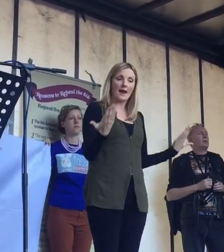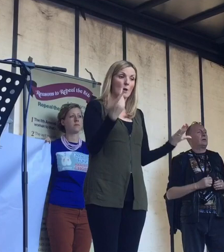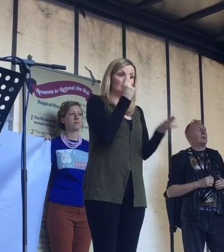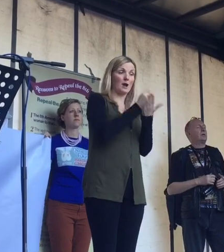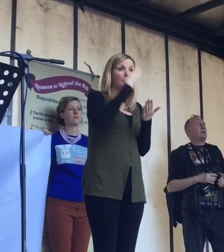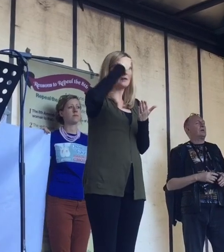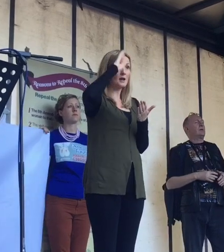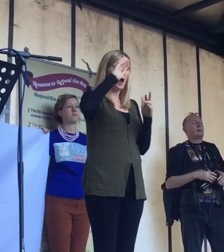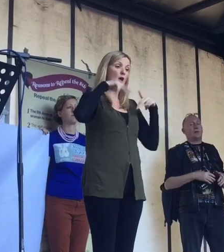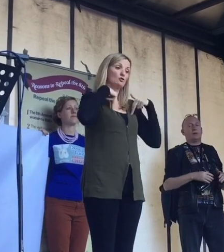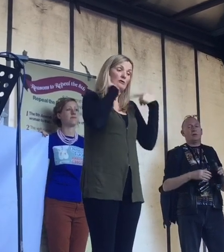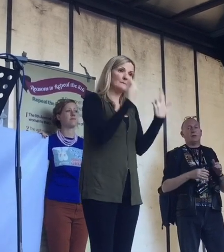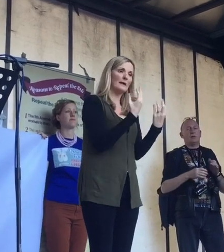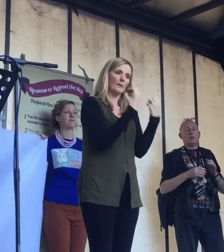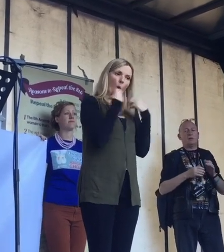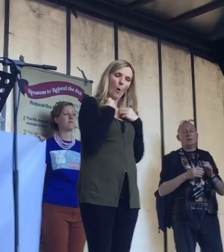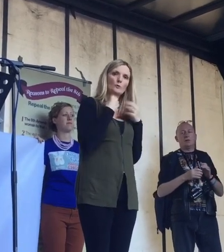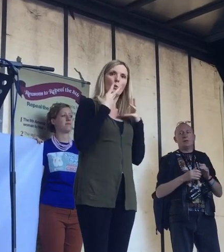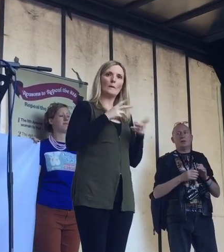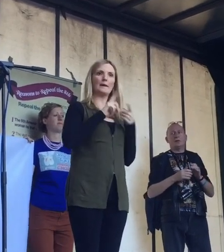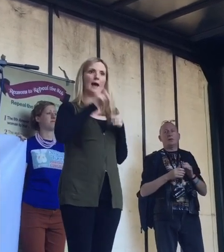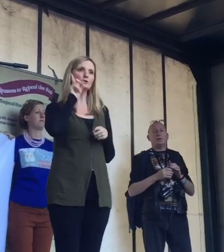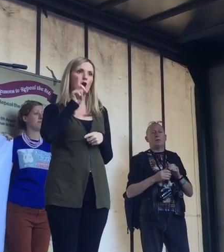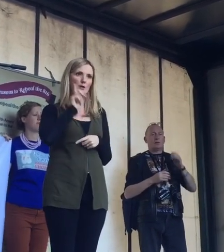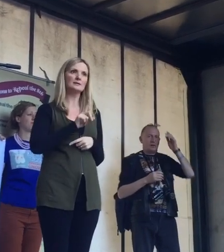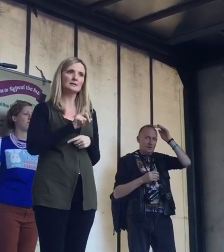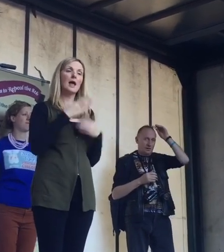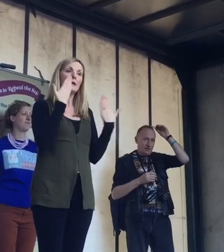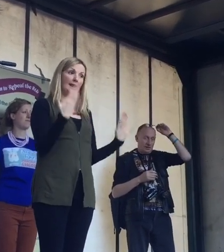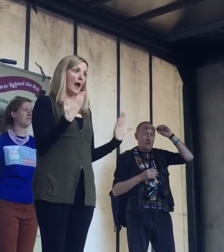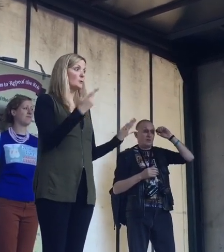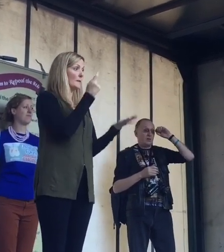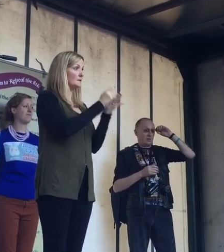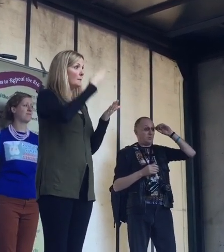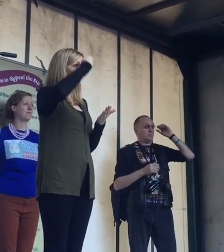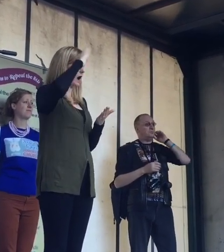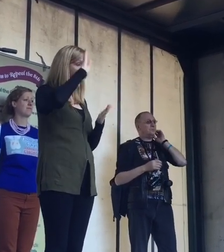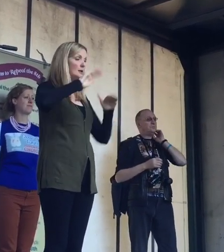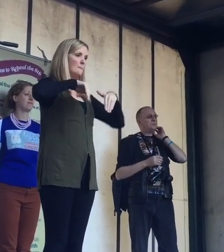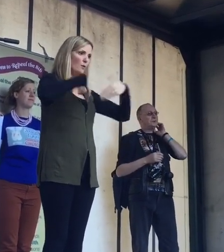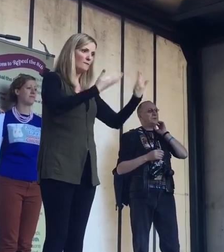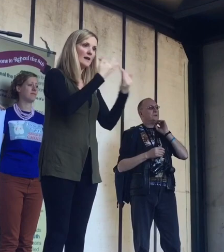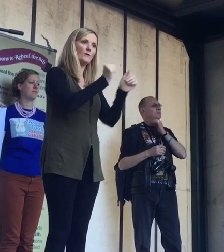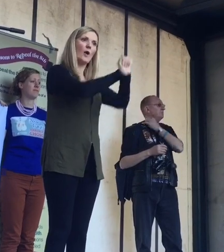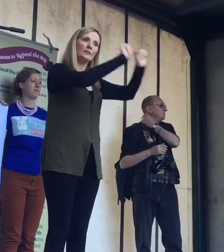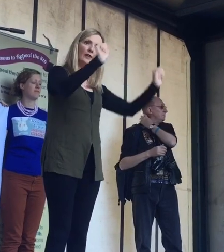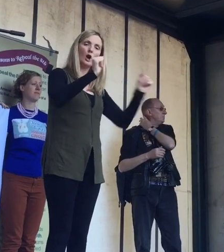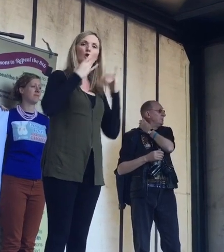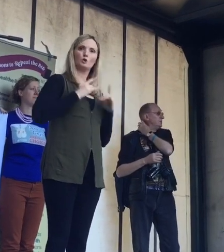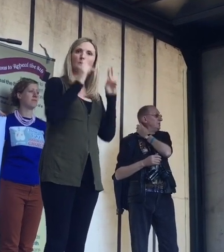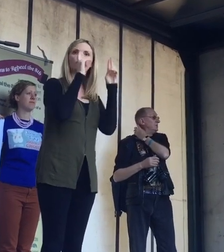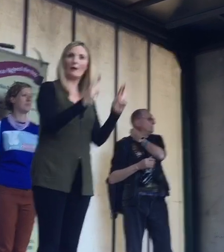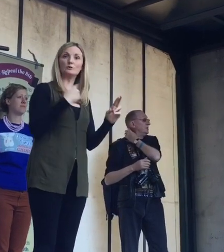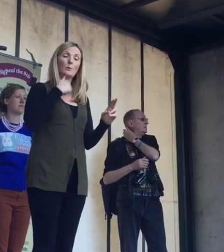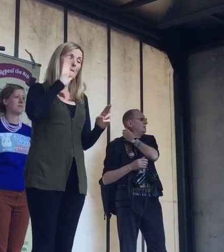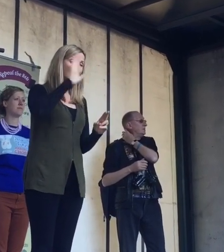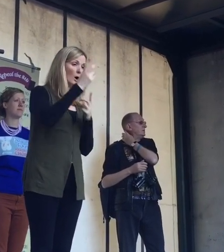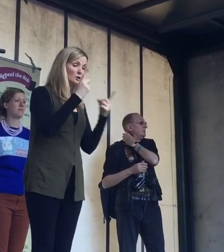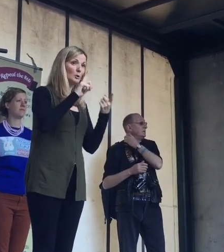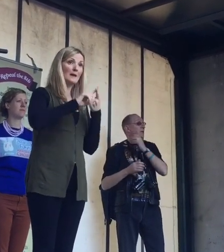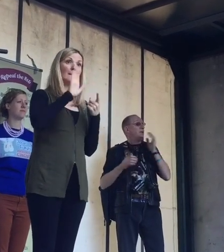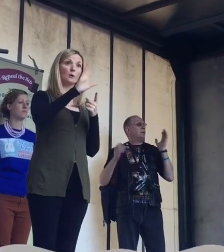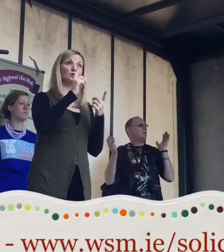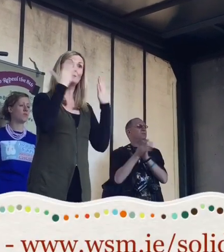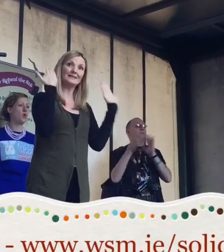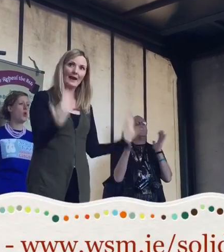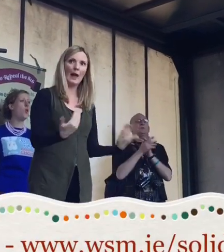respected its women and girls. It's time that Ireland provided for their human rights. We must do this and we must